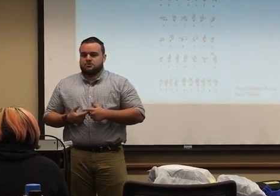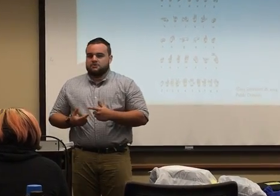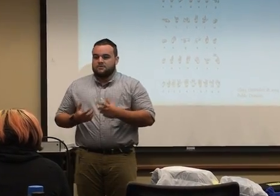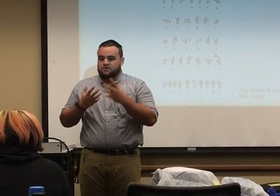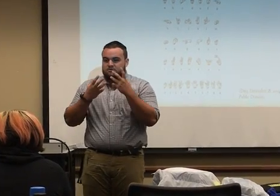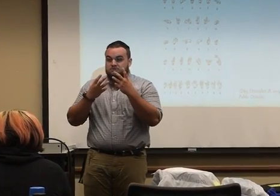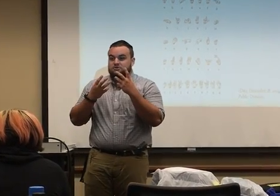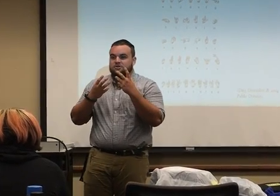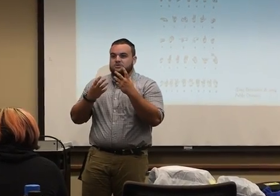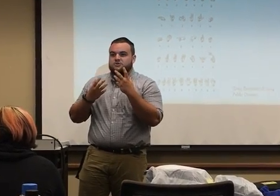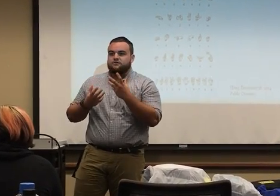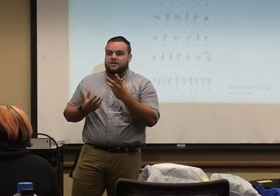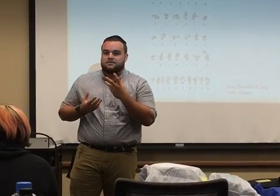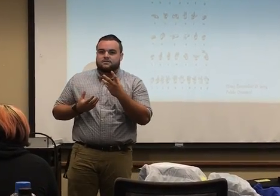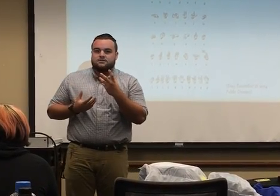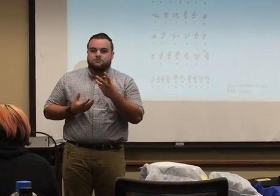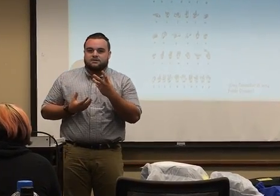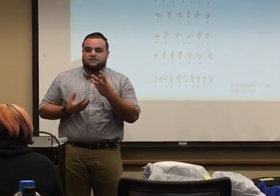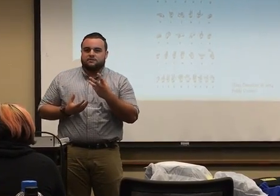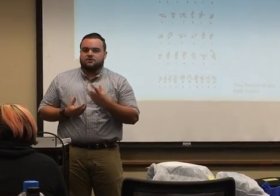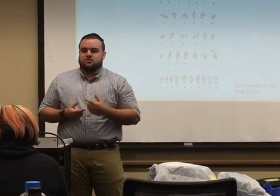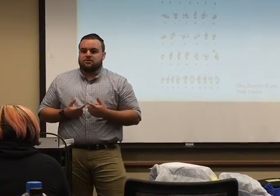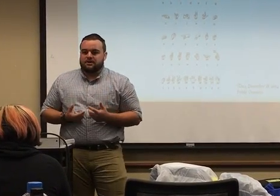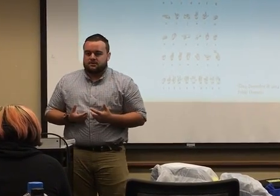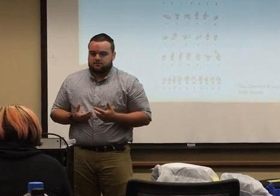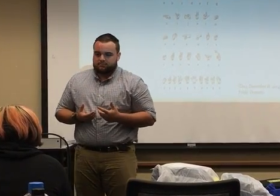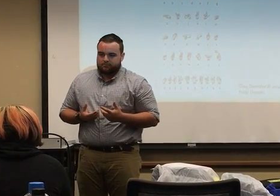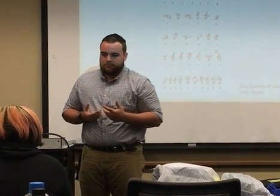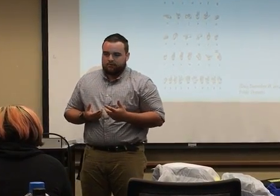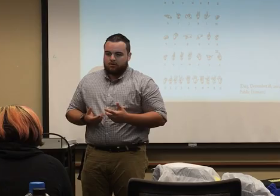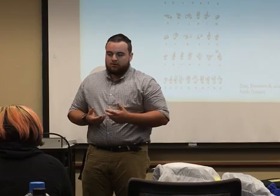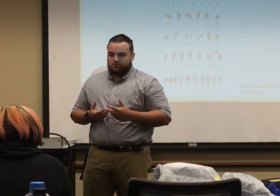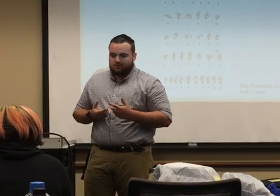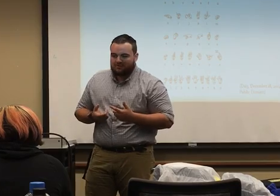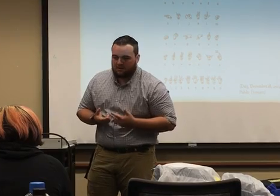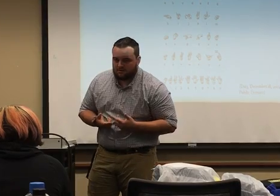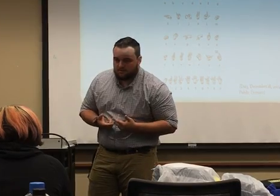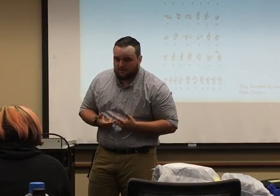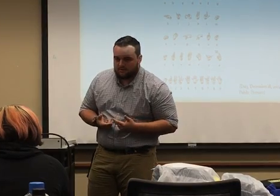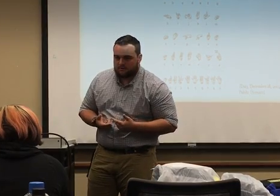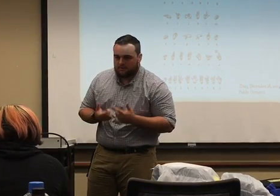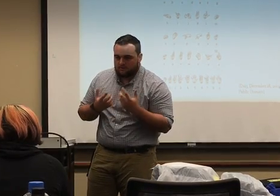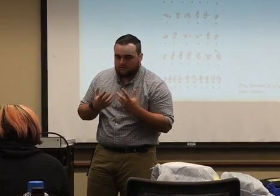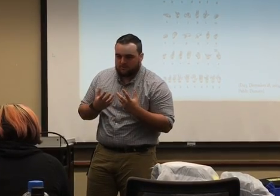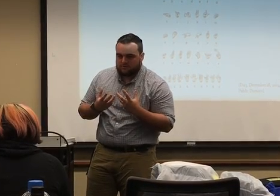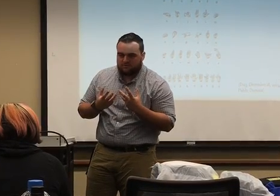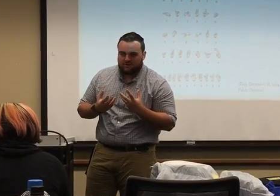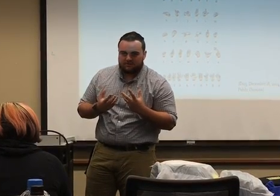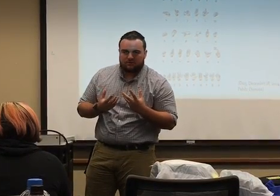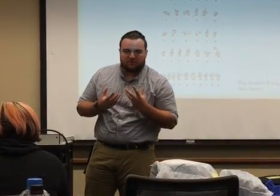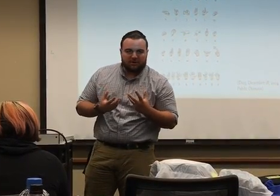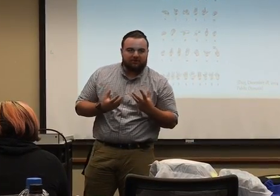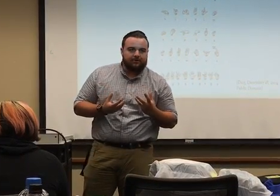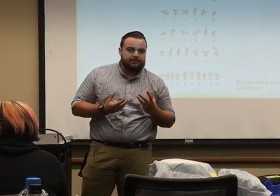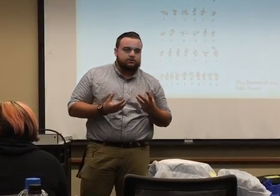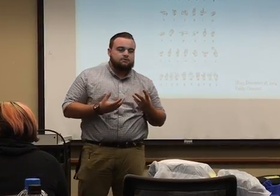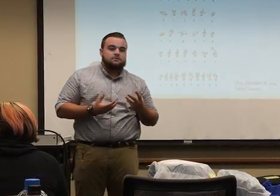when they're, they're gonna use their face to express stuff in their bodies. So when someone's angry, they might lean in close and use their face to show an angry face to you.